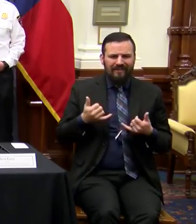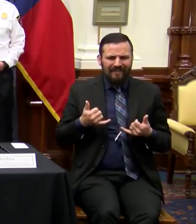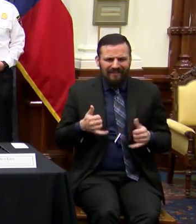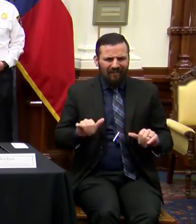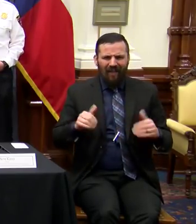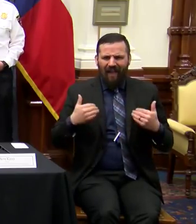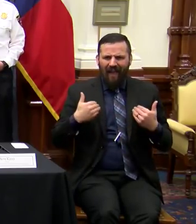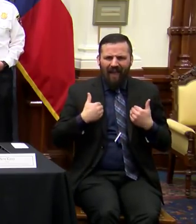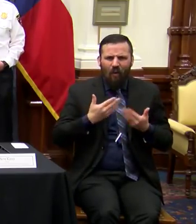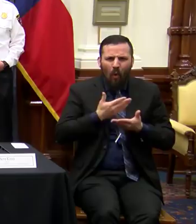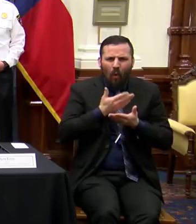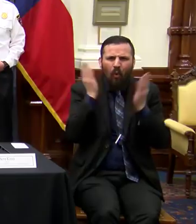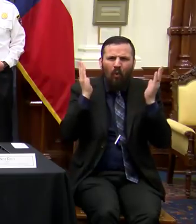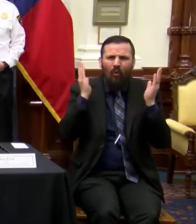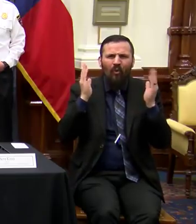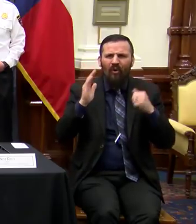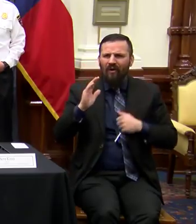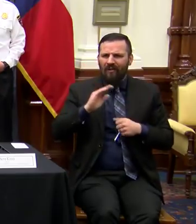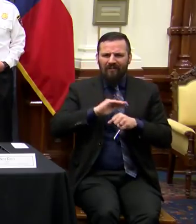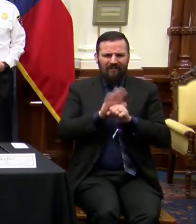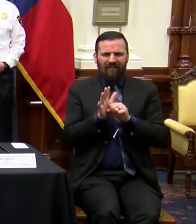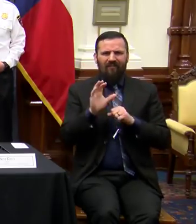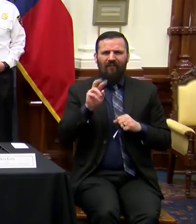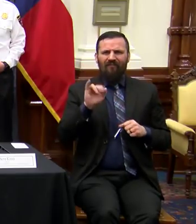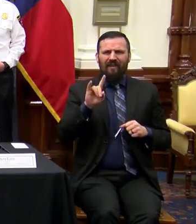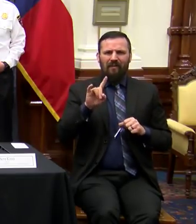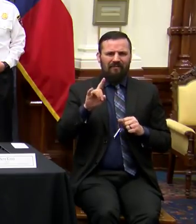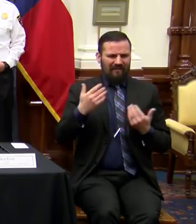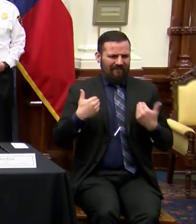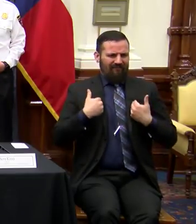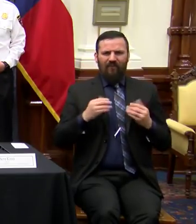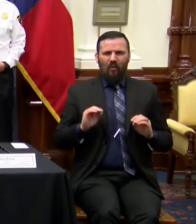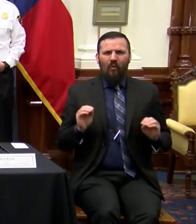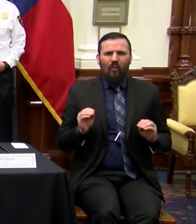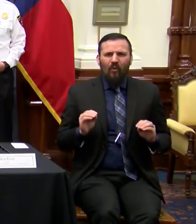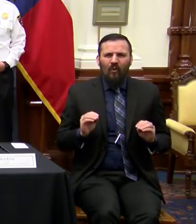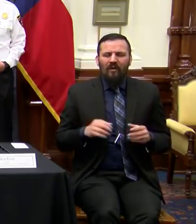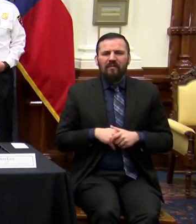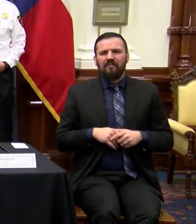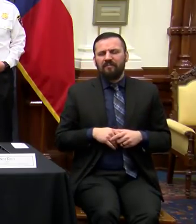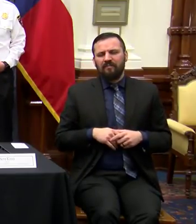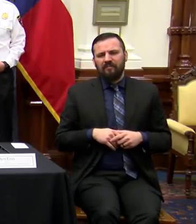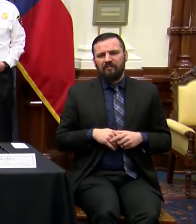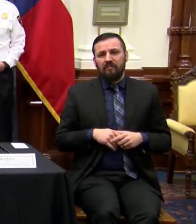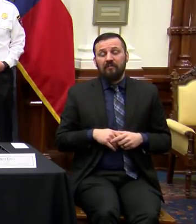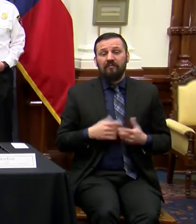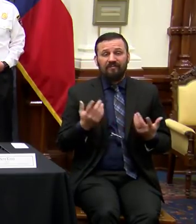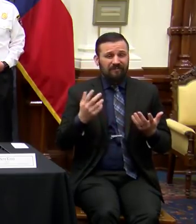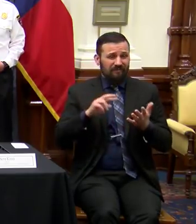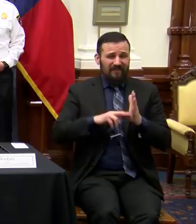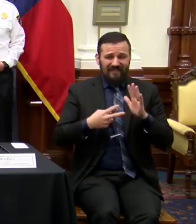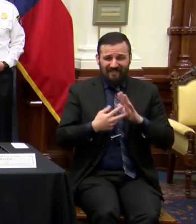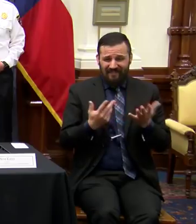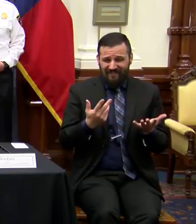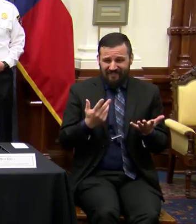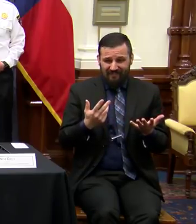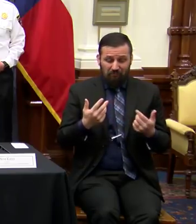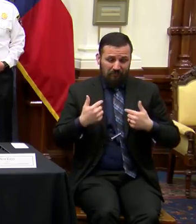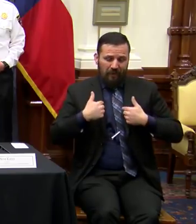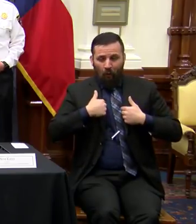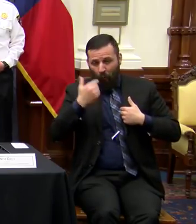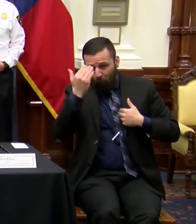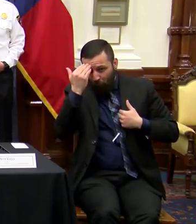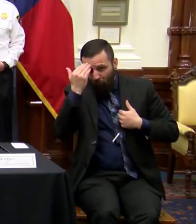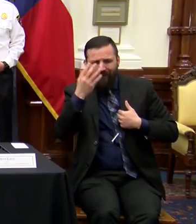zero cases of people testing positive for COVID-19. The reality is, I know,